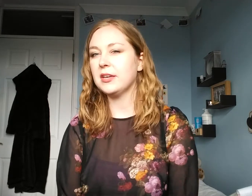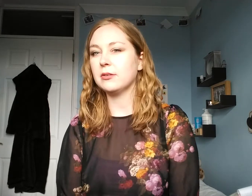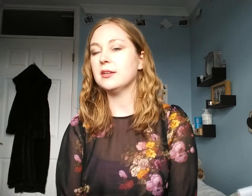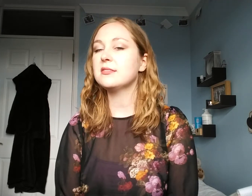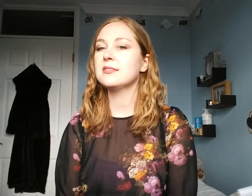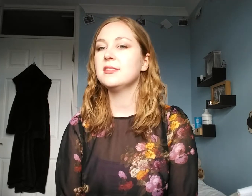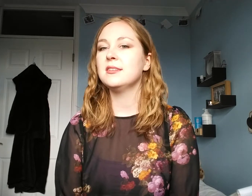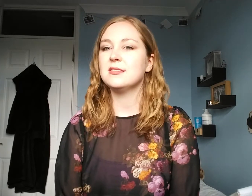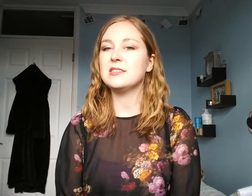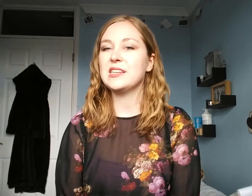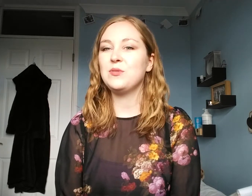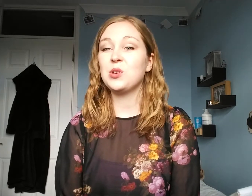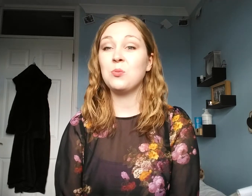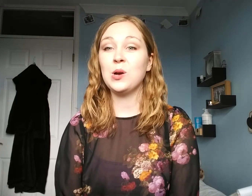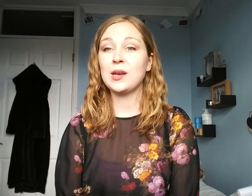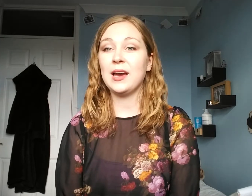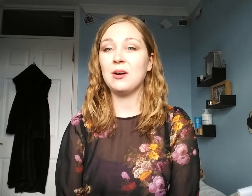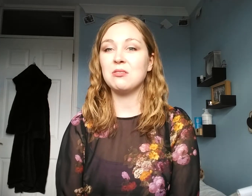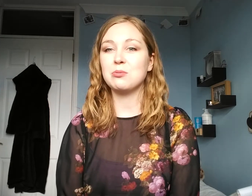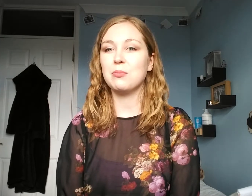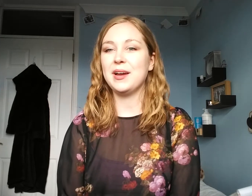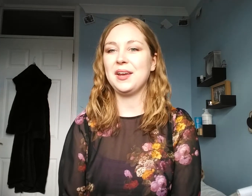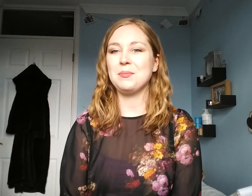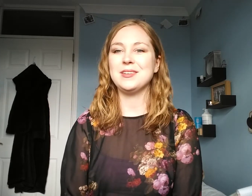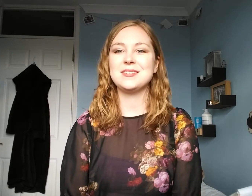secret. So, see if you can work out what my name is.